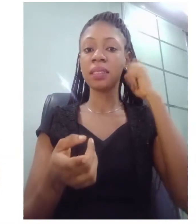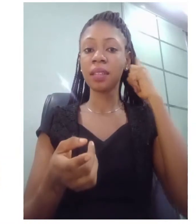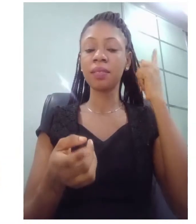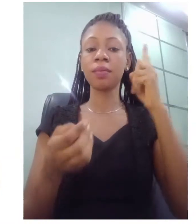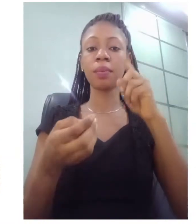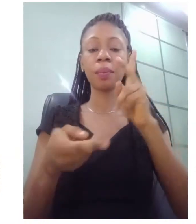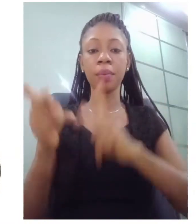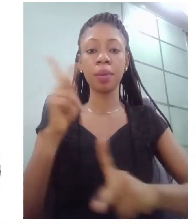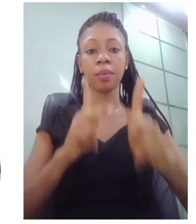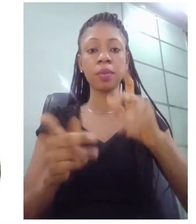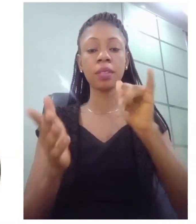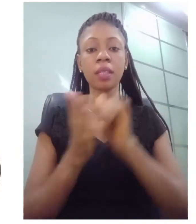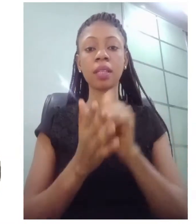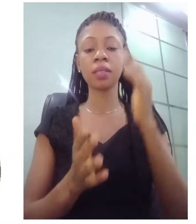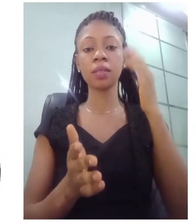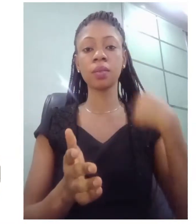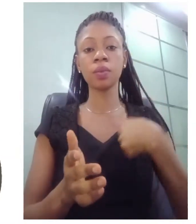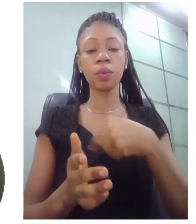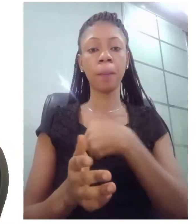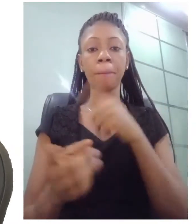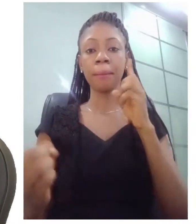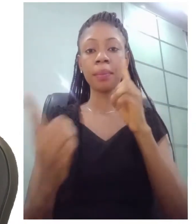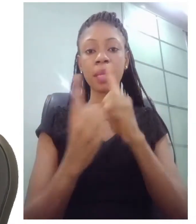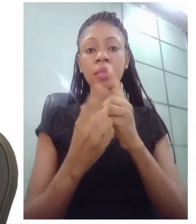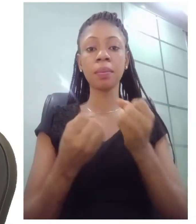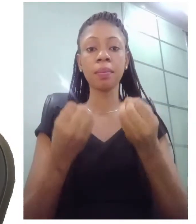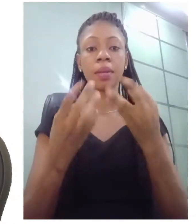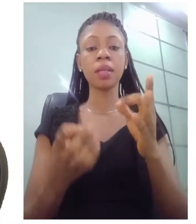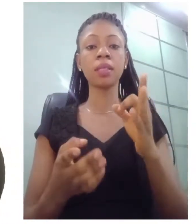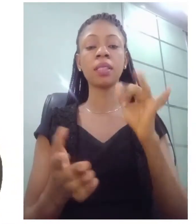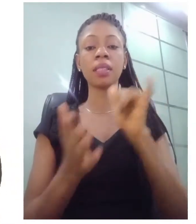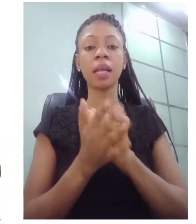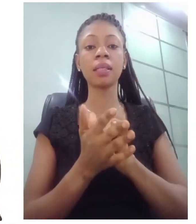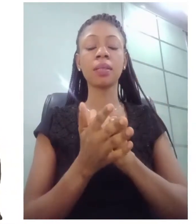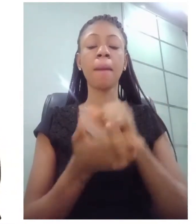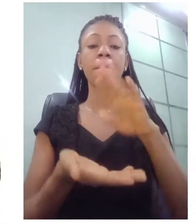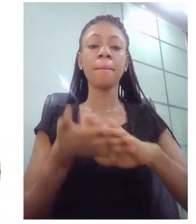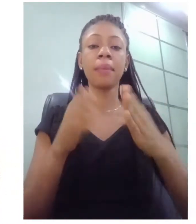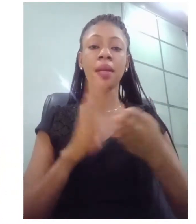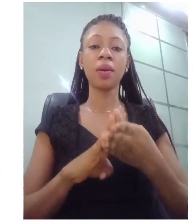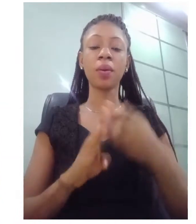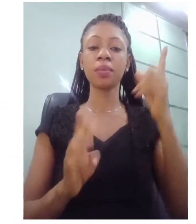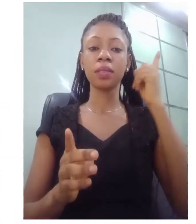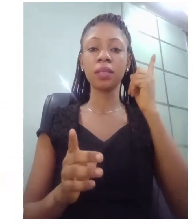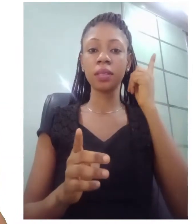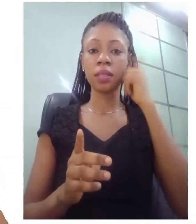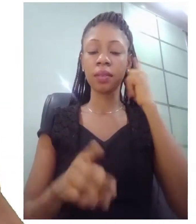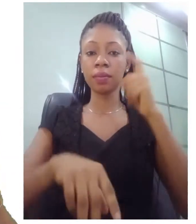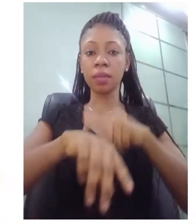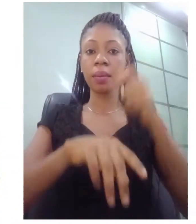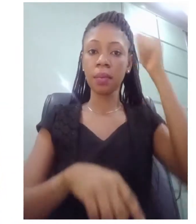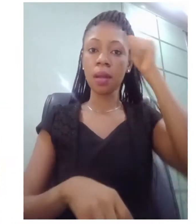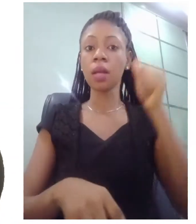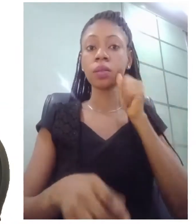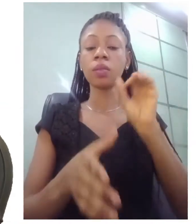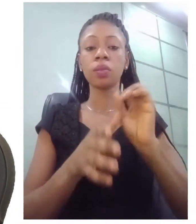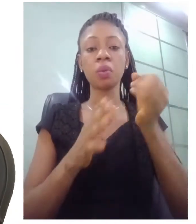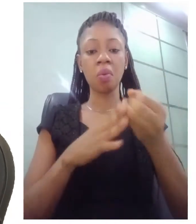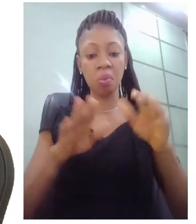had encounter with. Many of whom became deaf as either adult or grown up children and